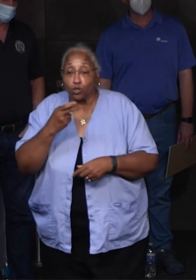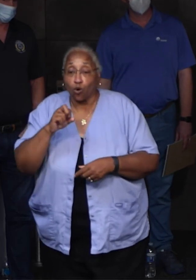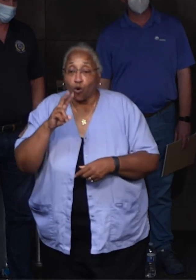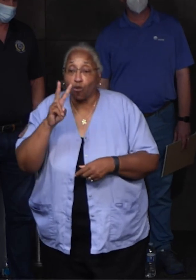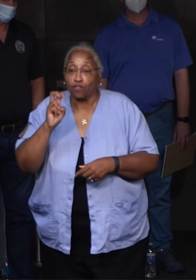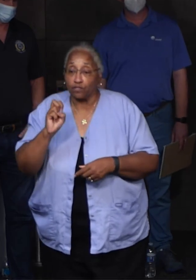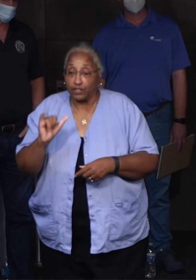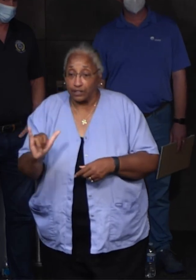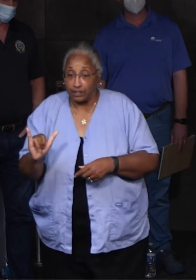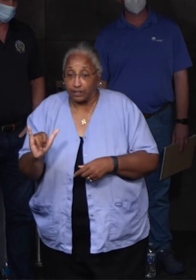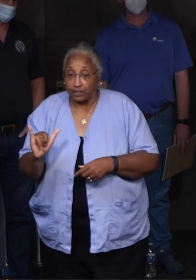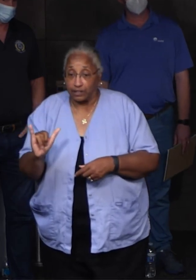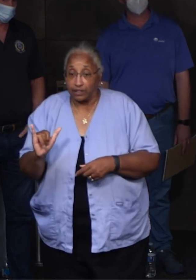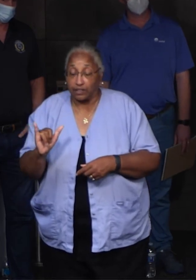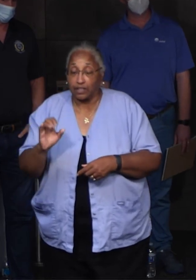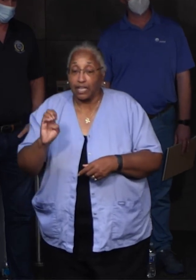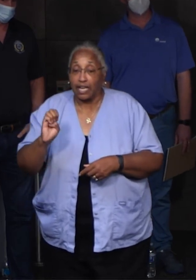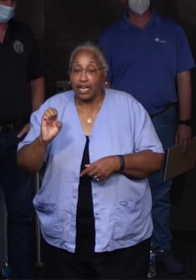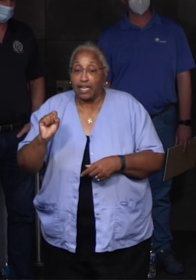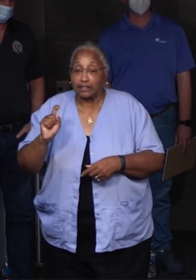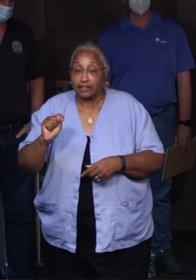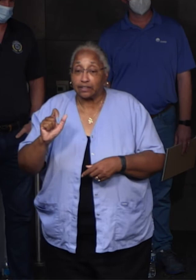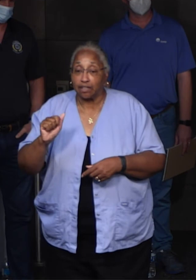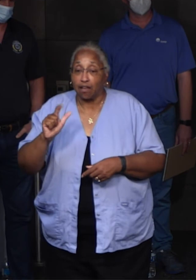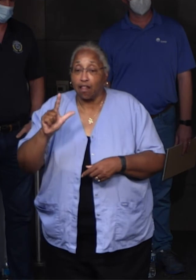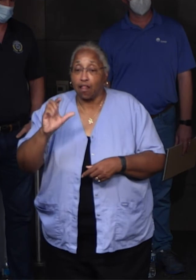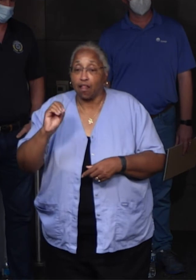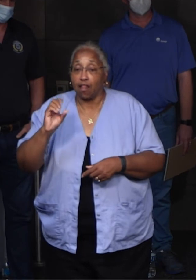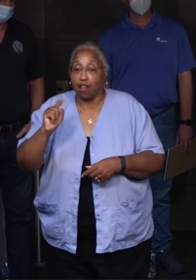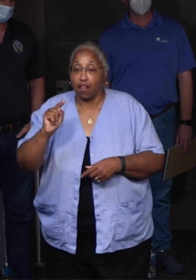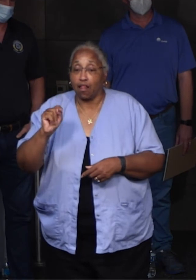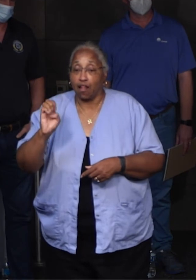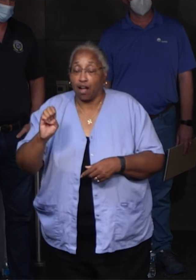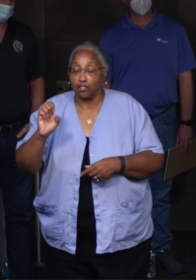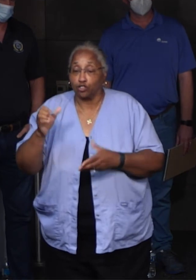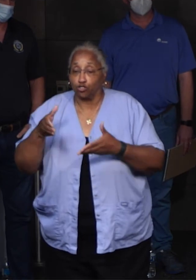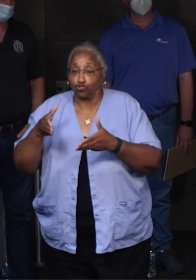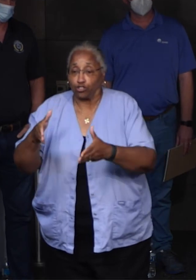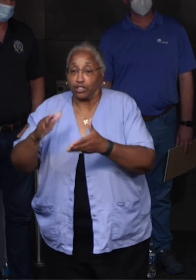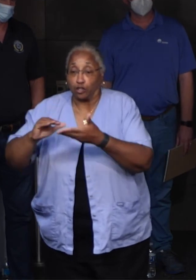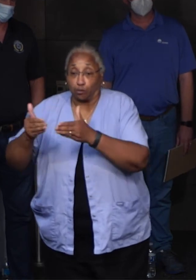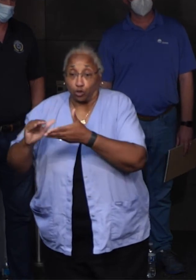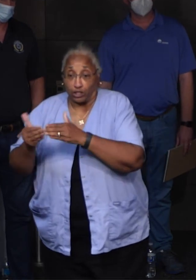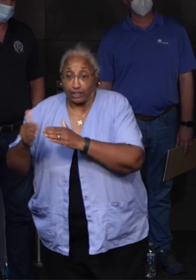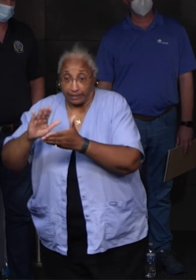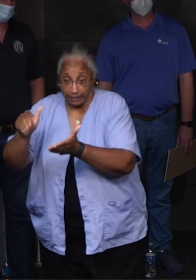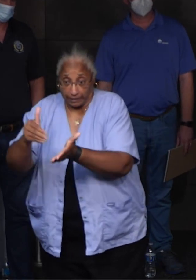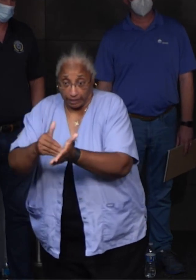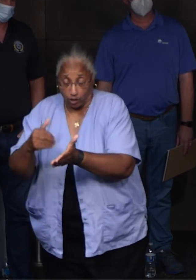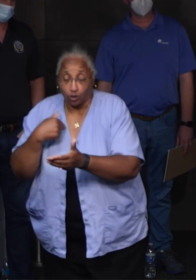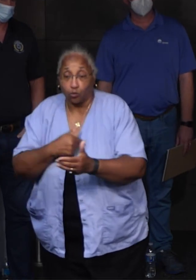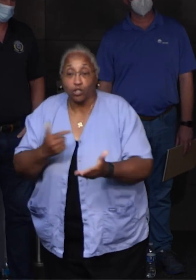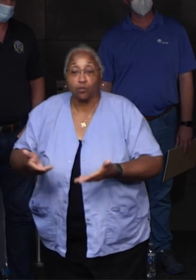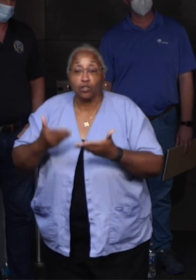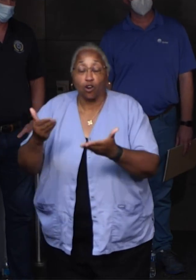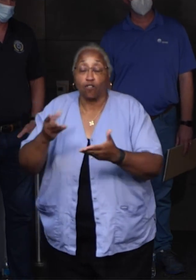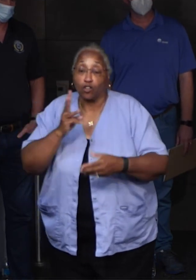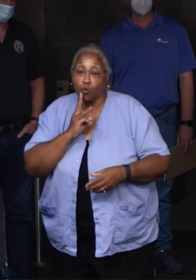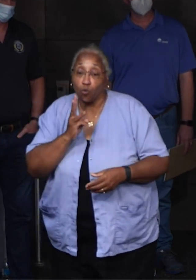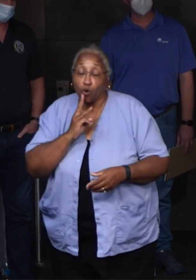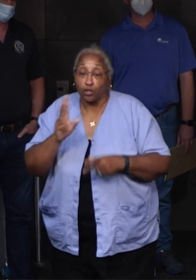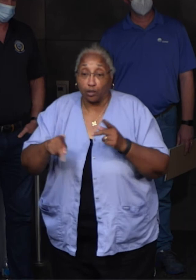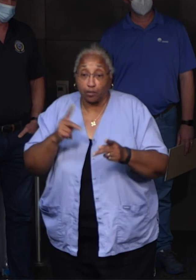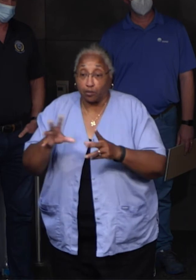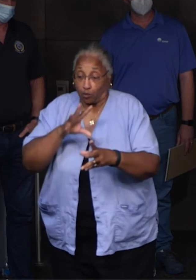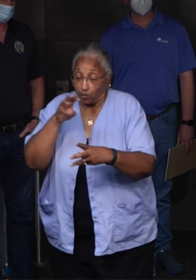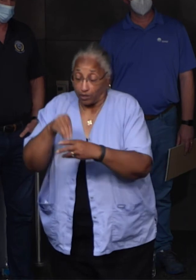which is on Estelot Street in Harvey, at the Community Center. We'll be offering water to those in the